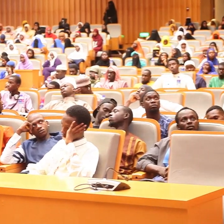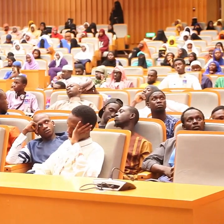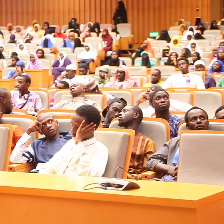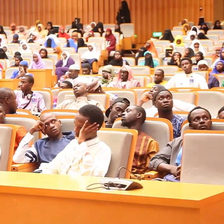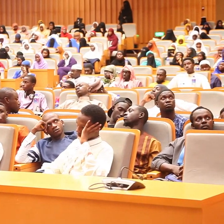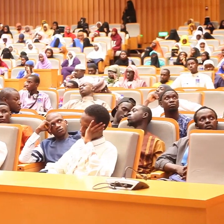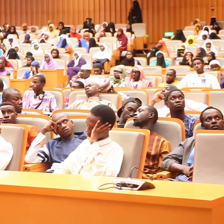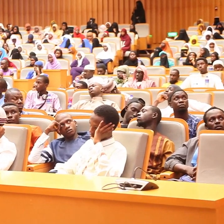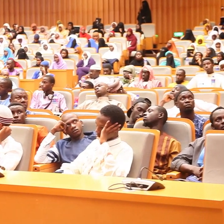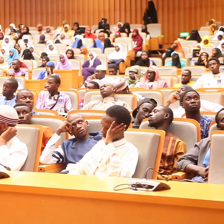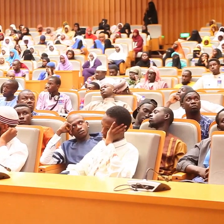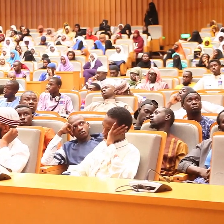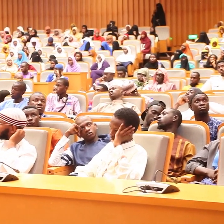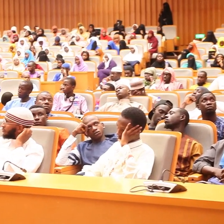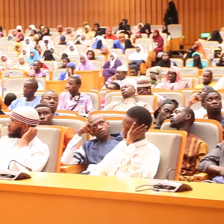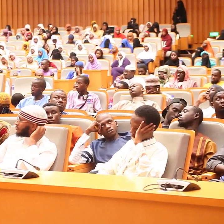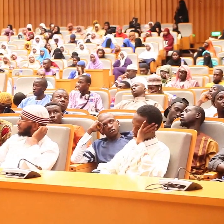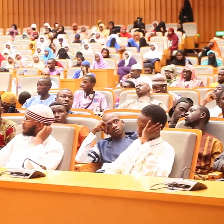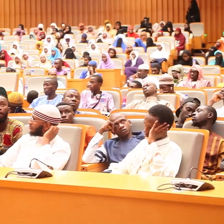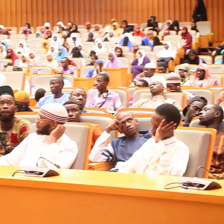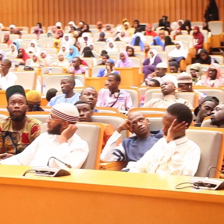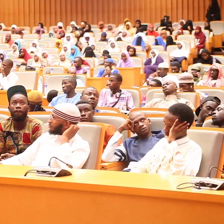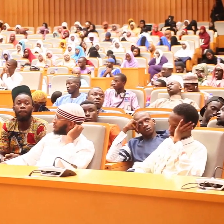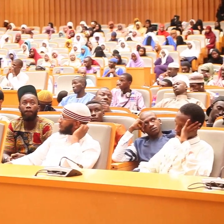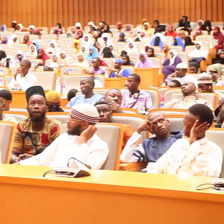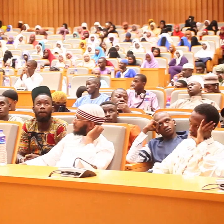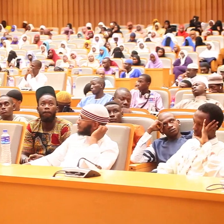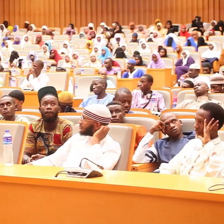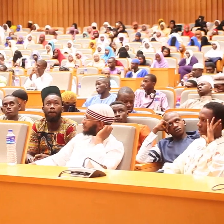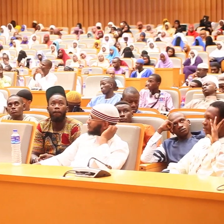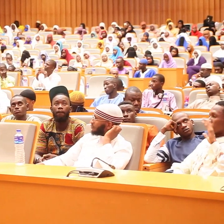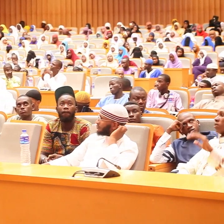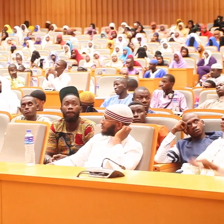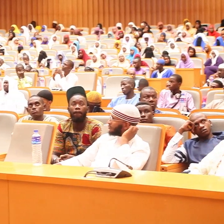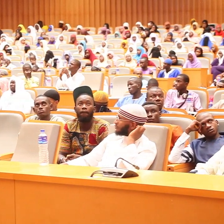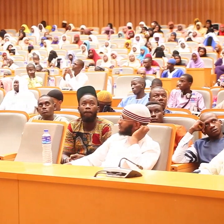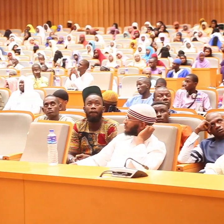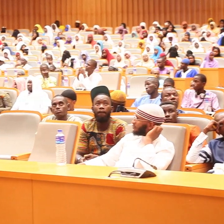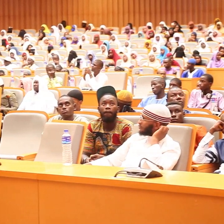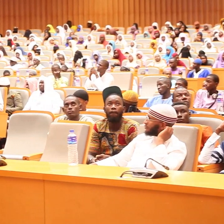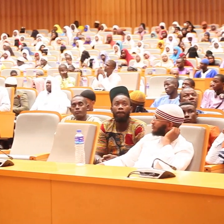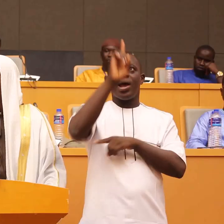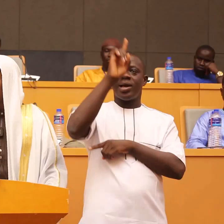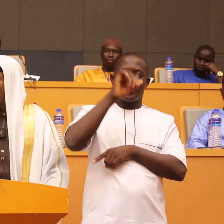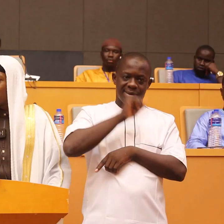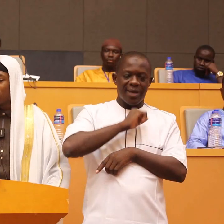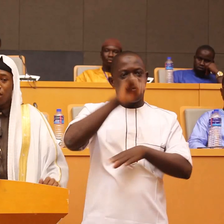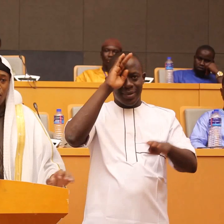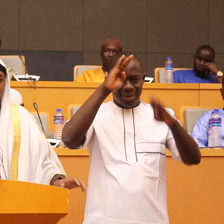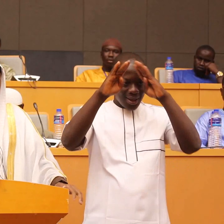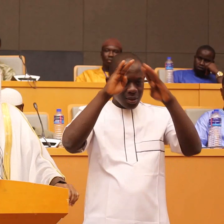be a verse and in the Quran Allah subhanahu wa ta'ala was praising the ummah of